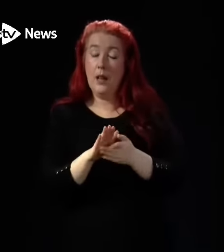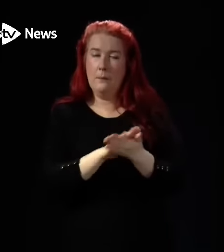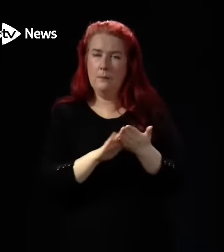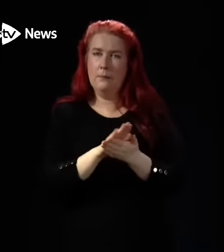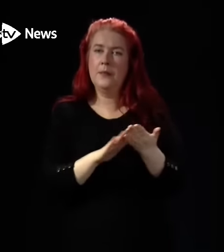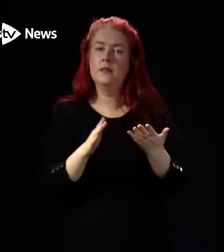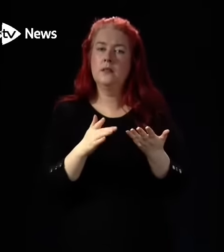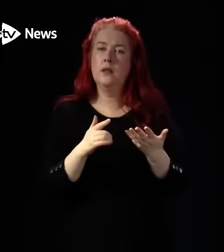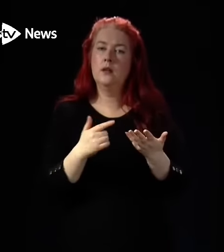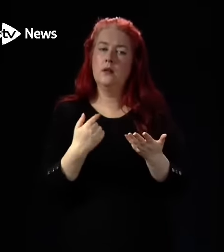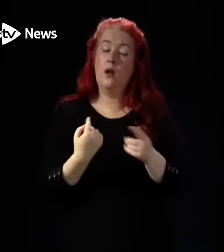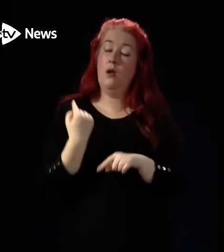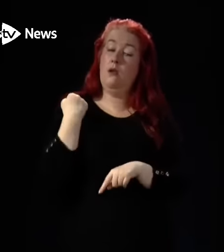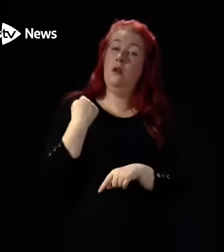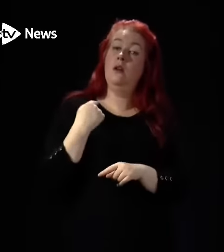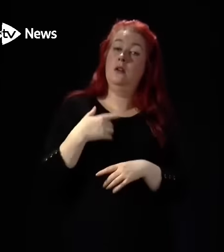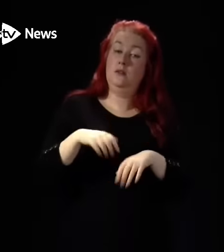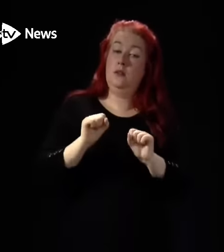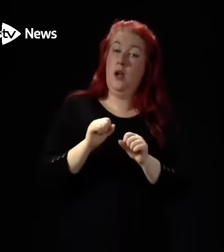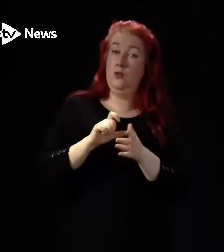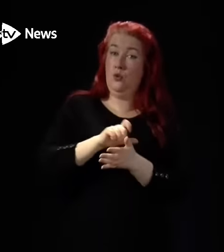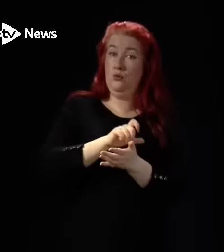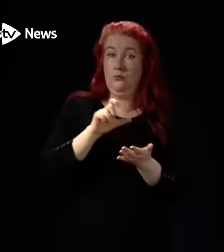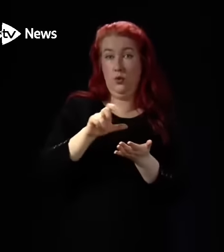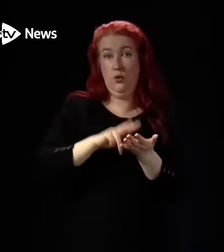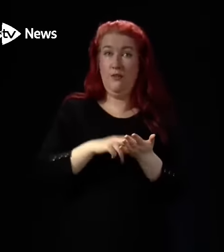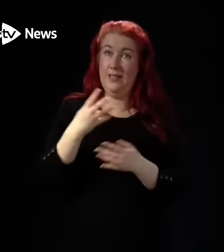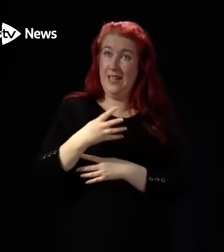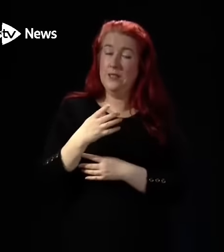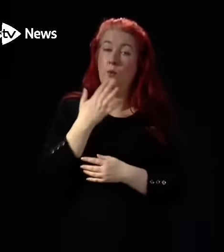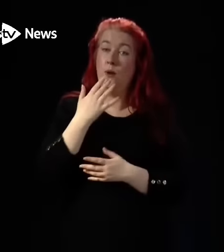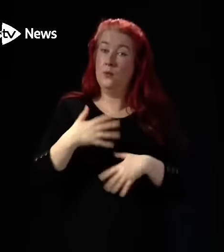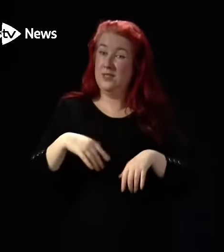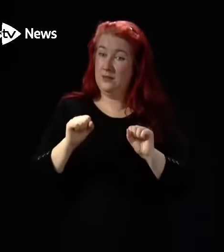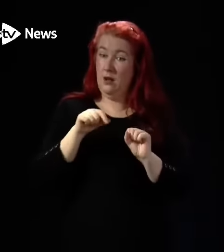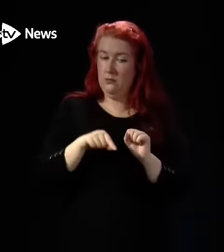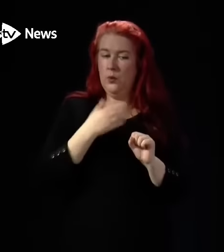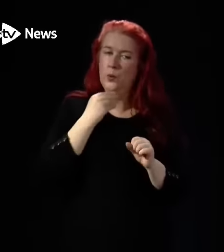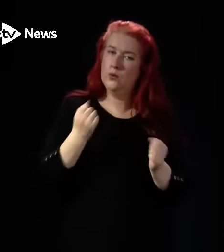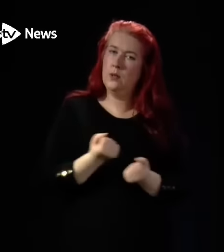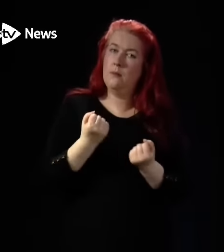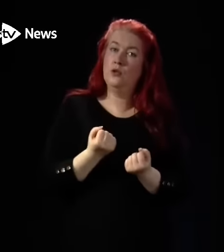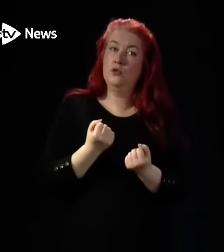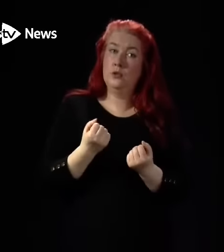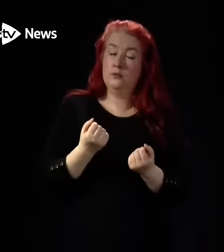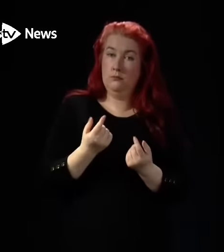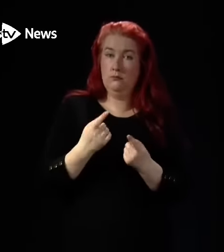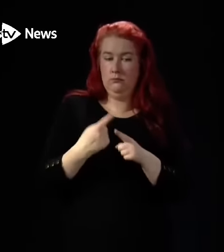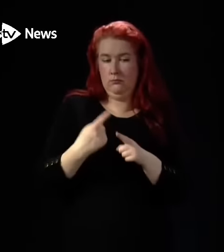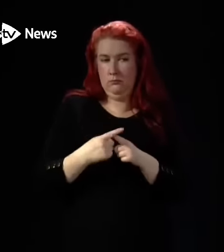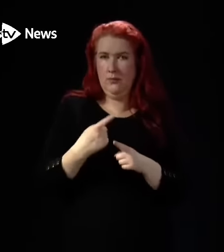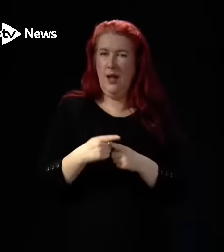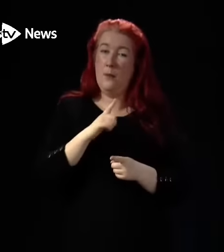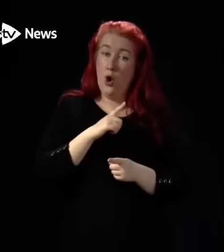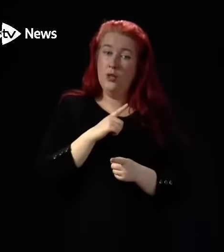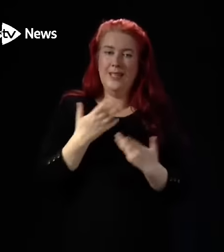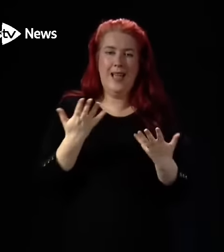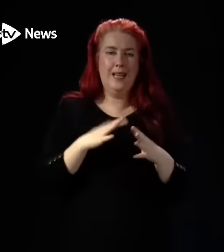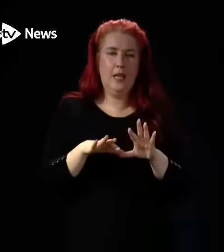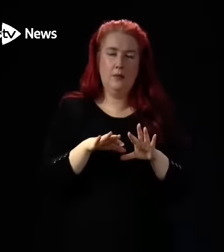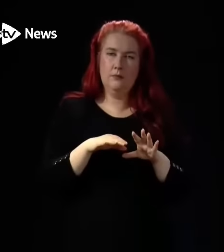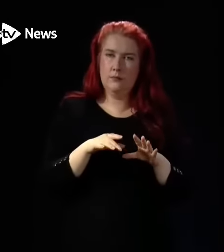emergency powers at the start of COVID, that was effectively to cancel all elective treatments, to prioritise